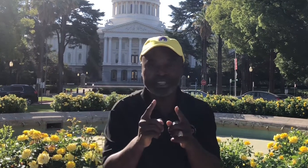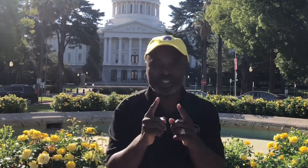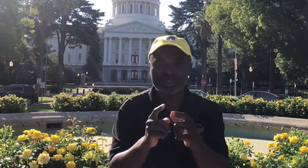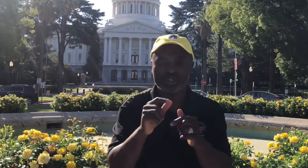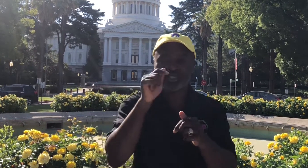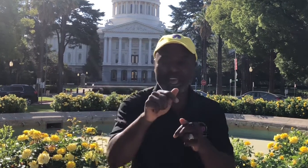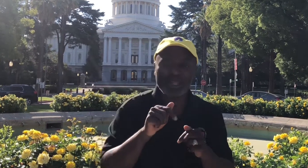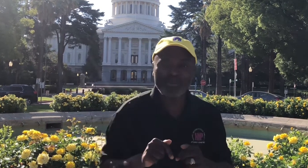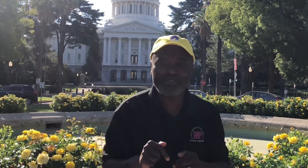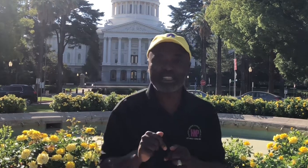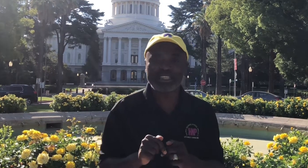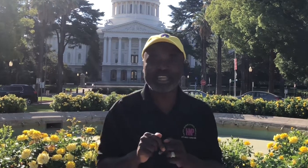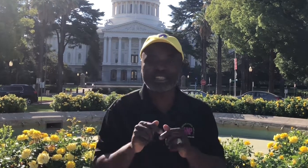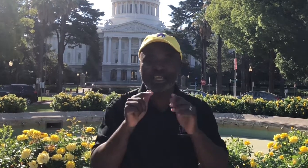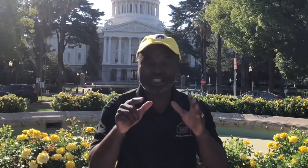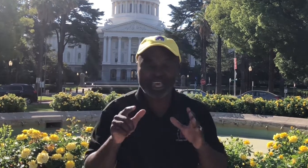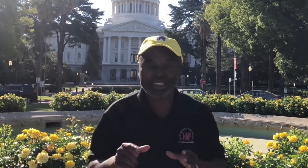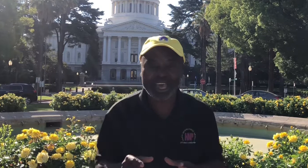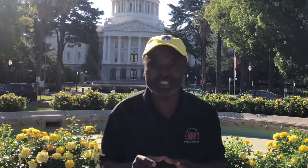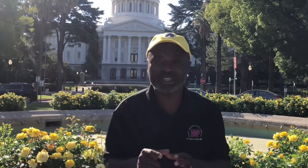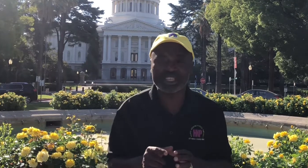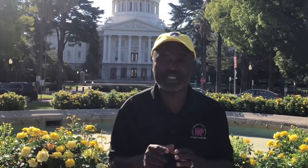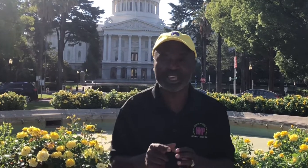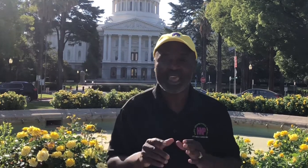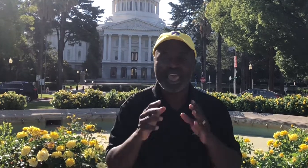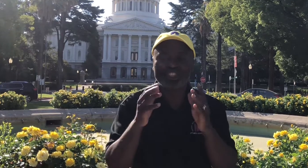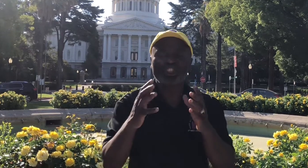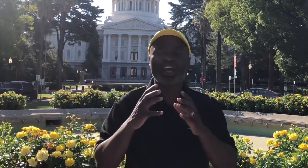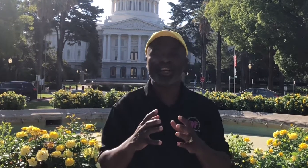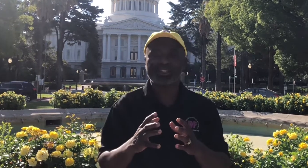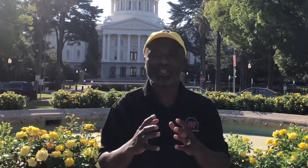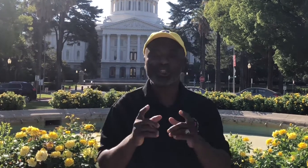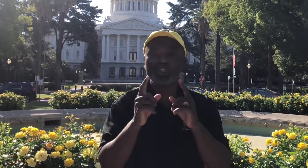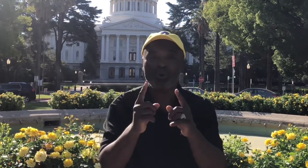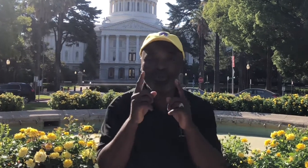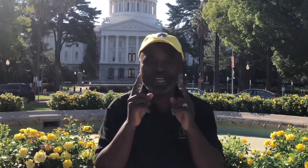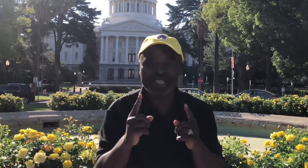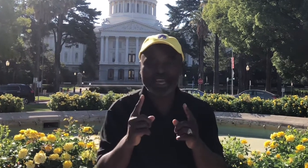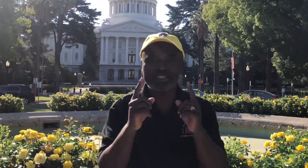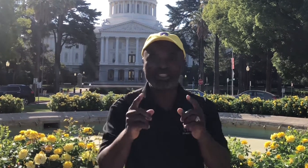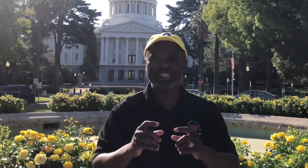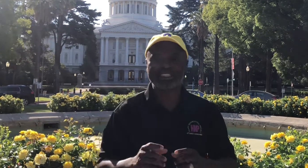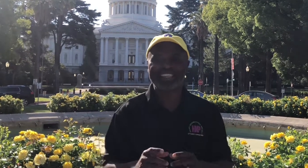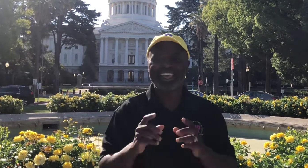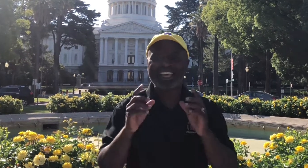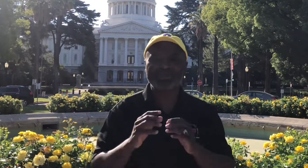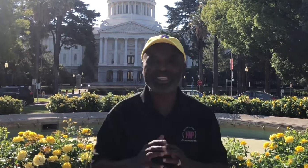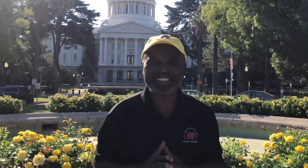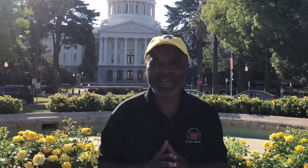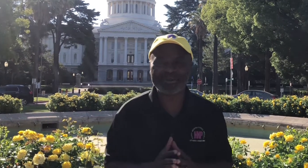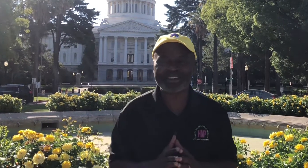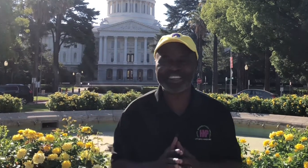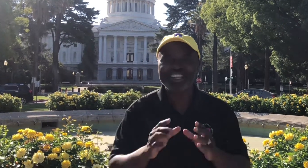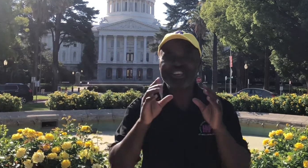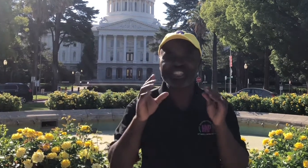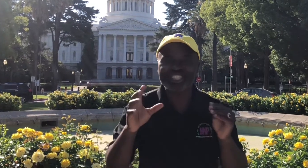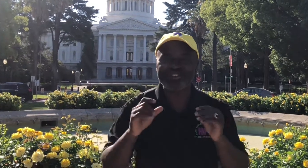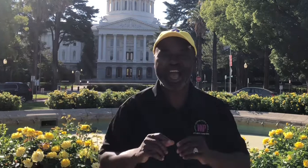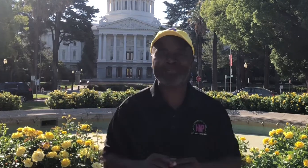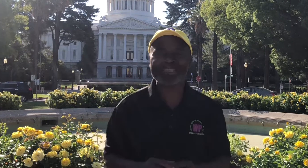you, sign up for the link that is attached to this and join us. You will be glad you did. Edwin Ederberry, your Chief Happiness